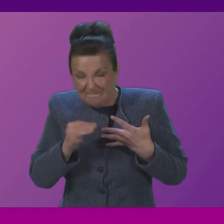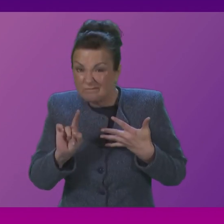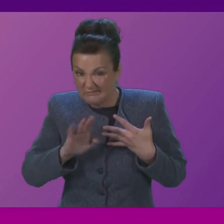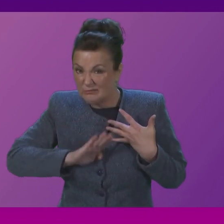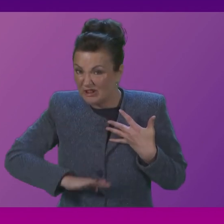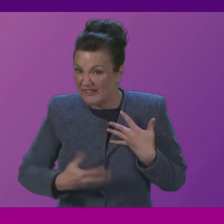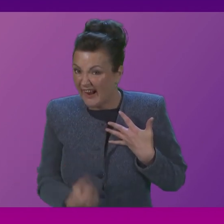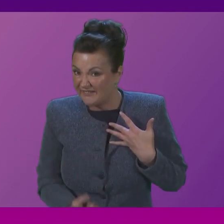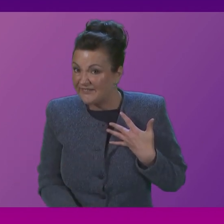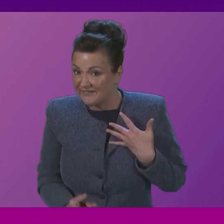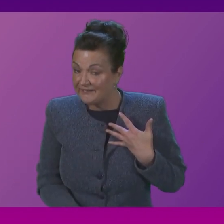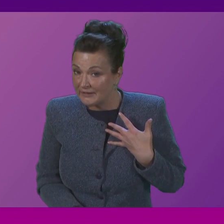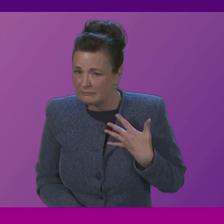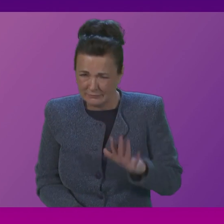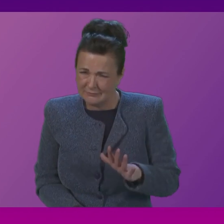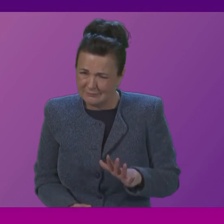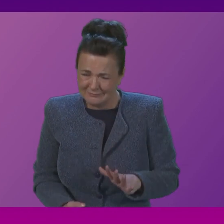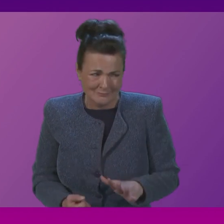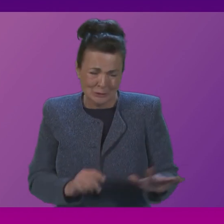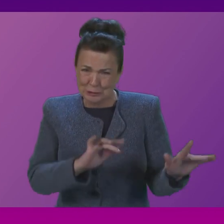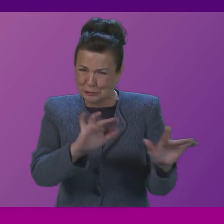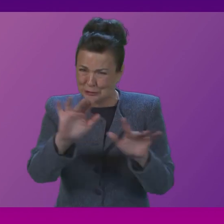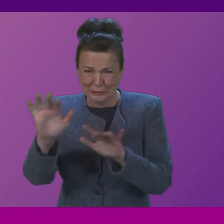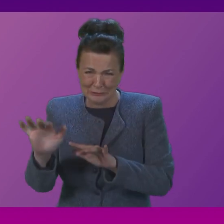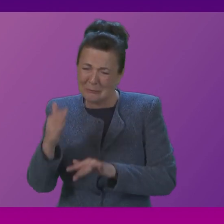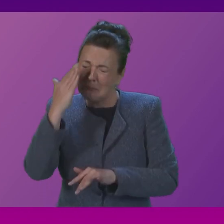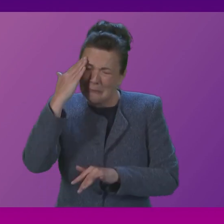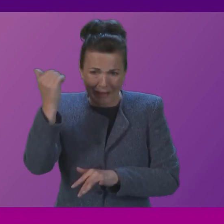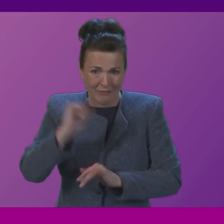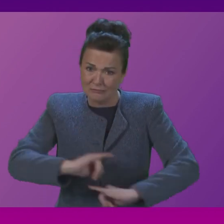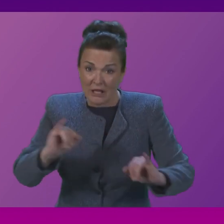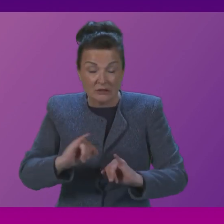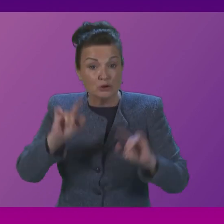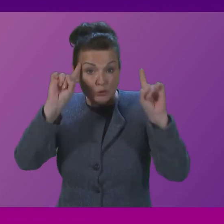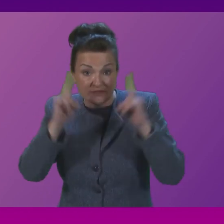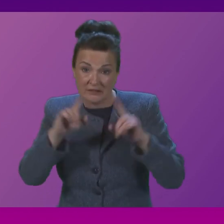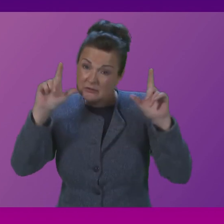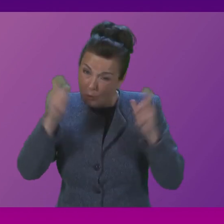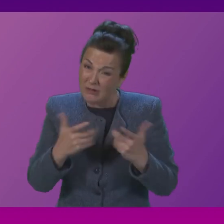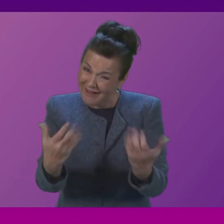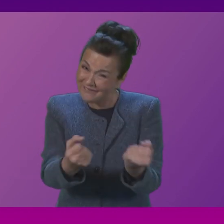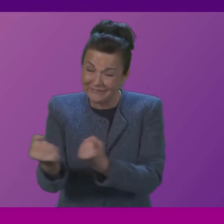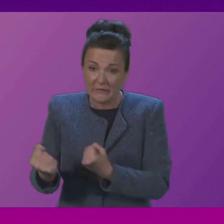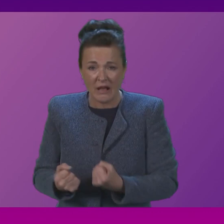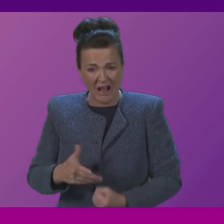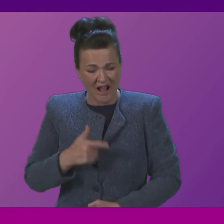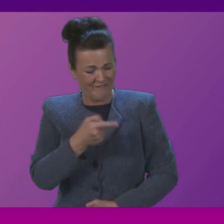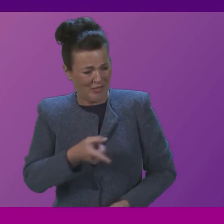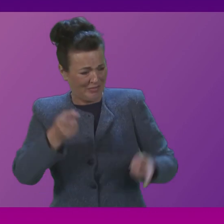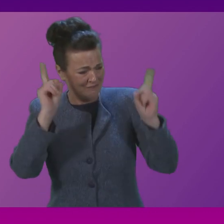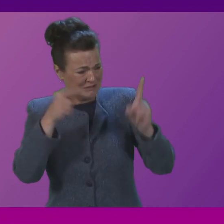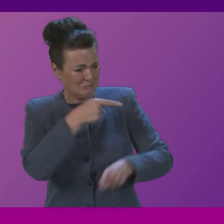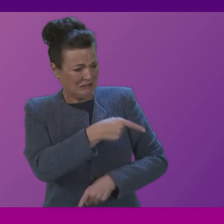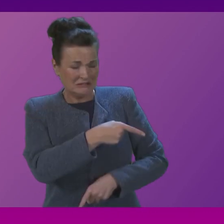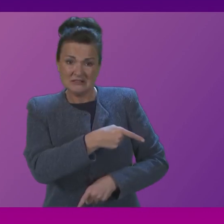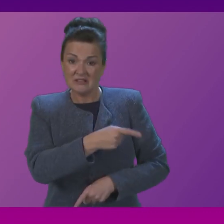there is a mental health crisis in our universities and colleges and I'm afraid the actions of the first minister in cutting